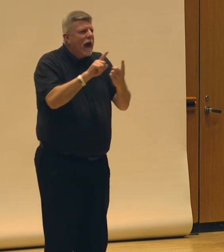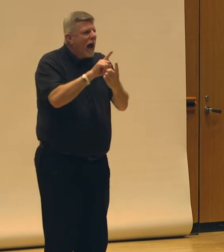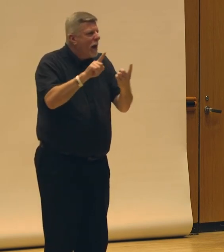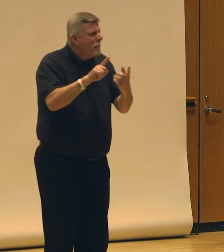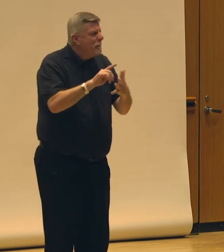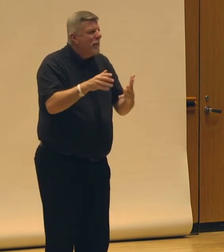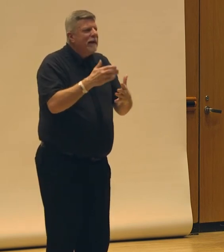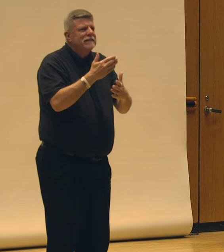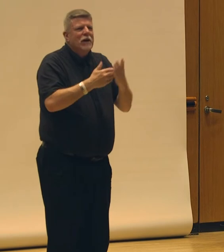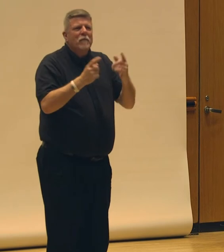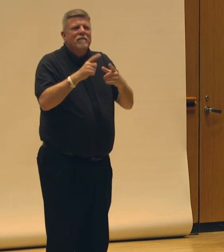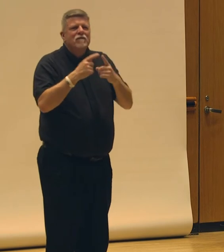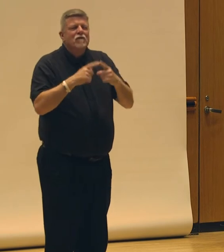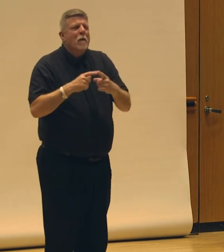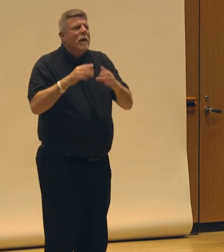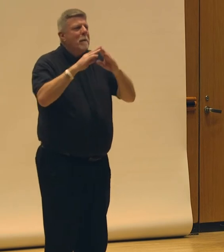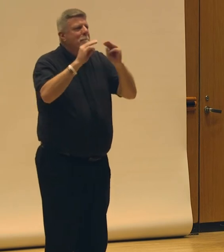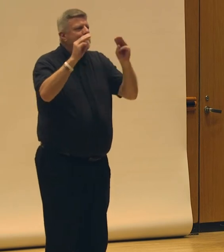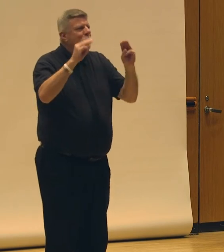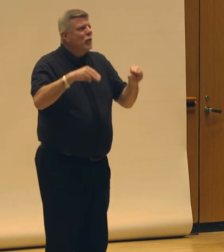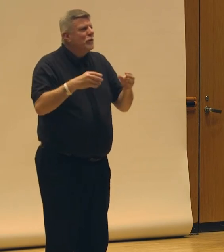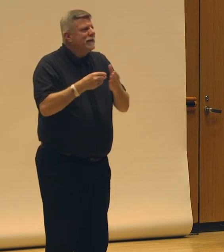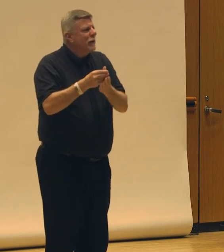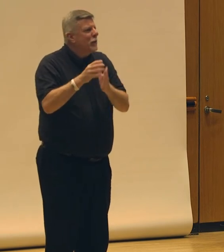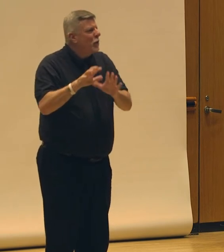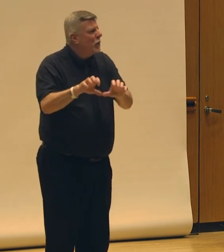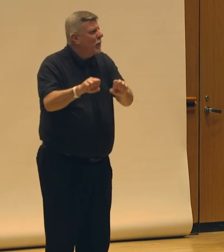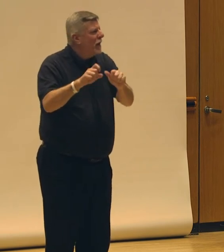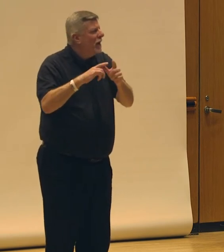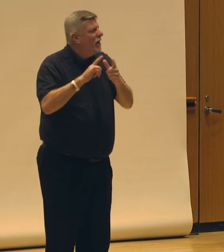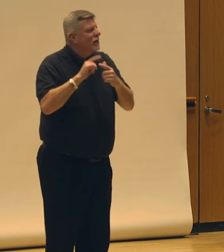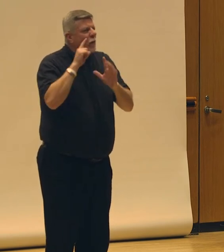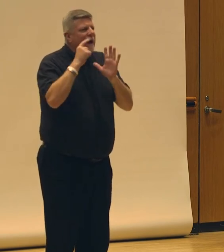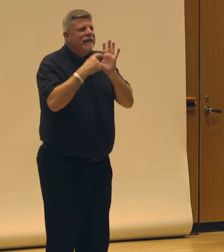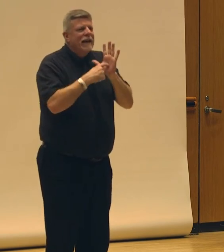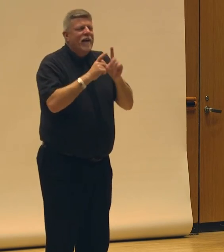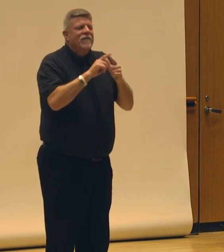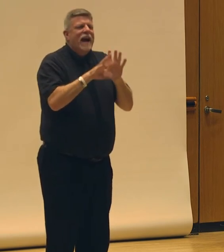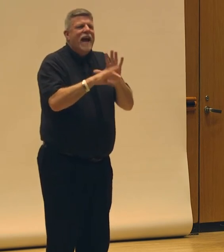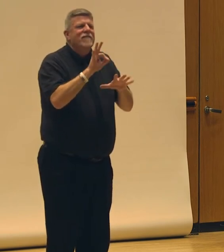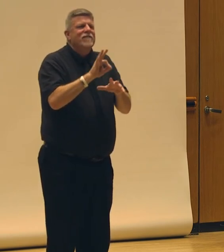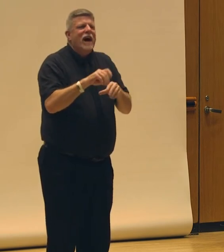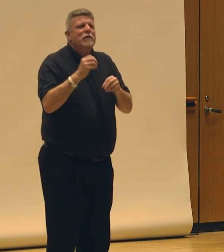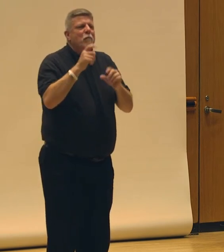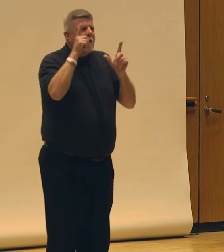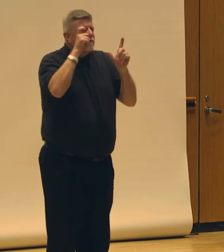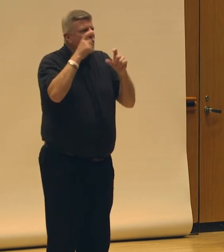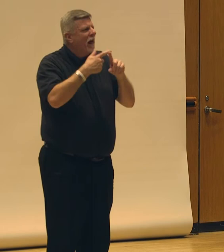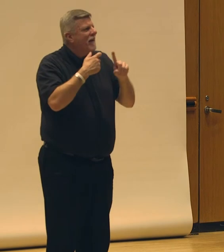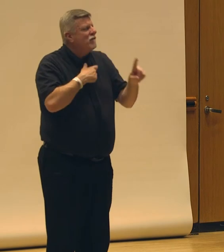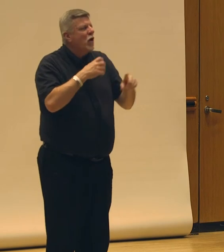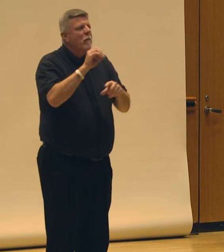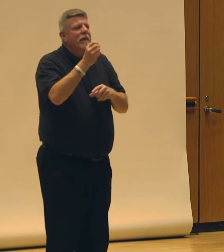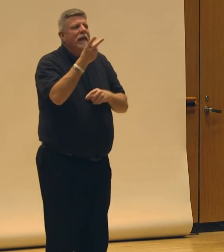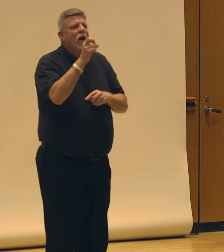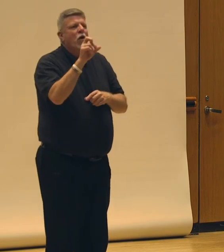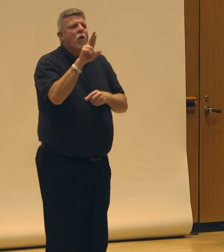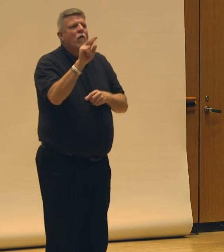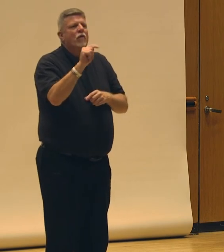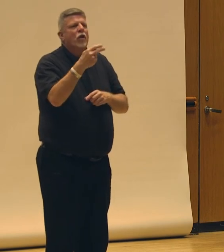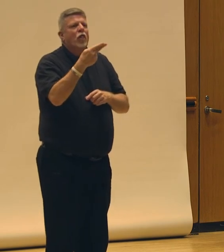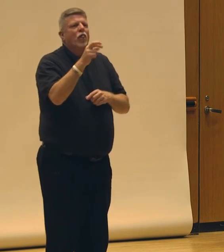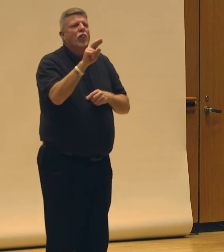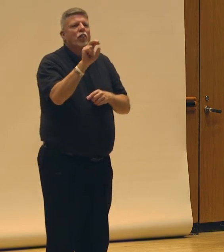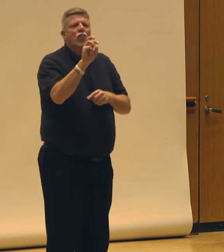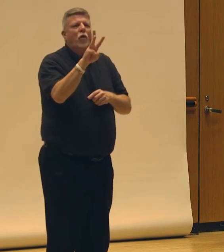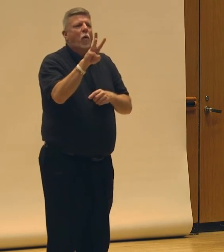a museum curator that I was trying to identify and find more photographs from the overthrow period, and so I'd been introduced to